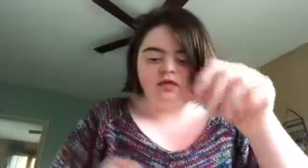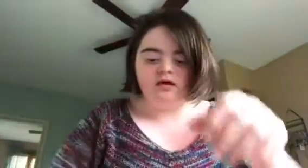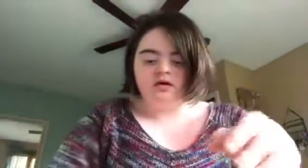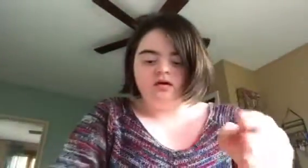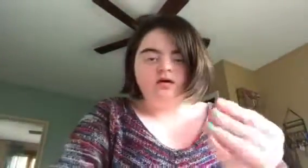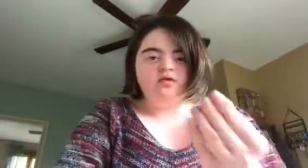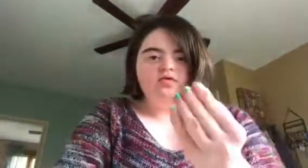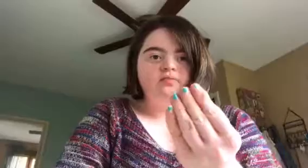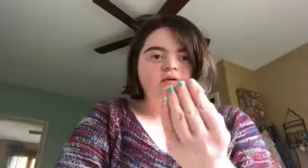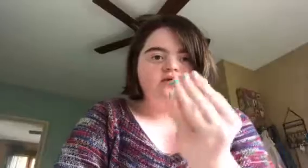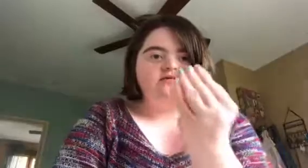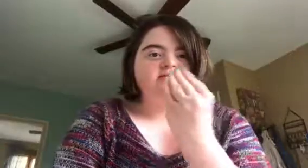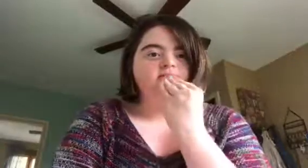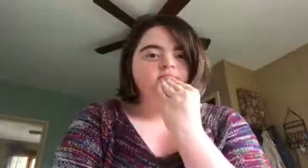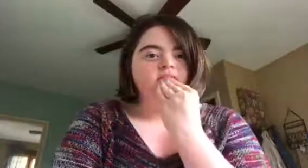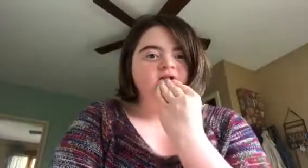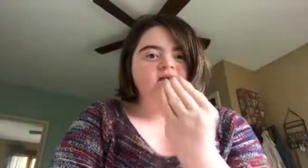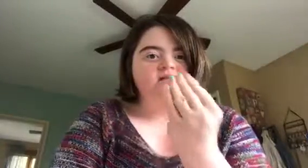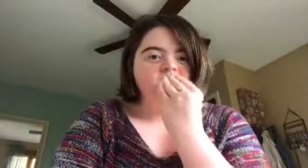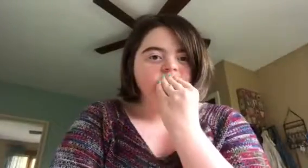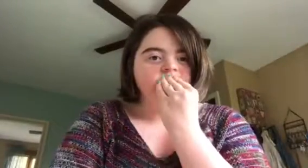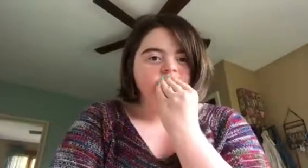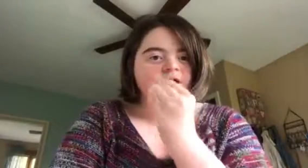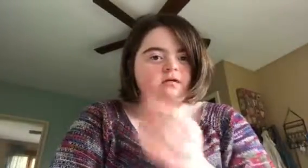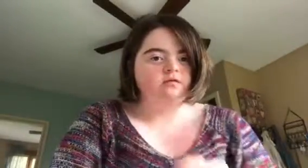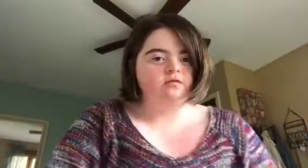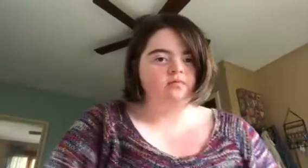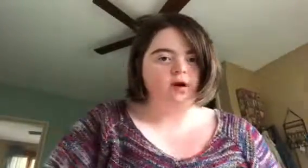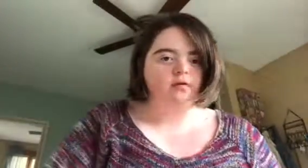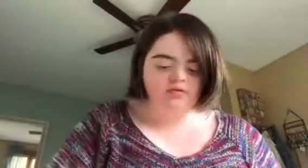It means eat. Like, through your mouth.